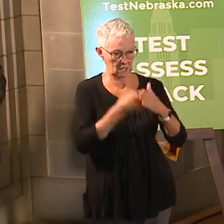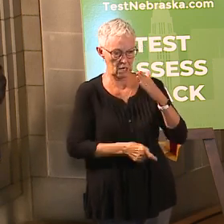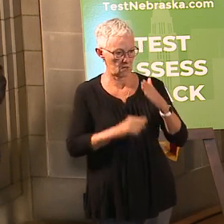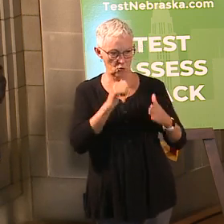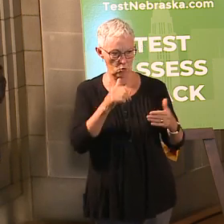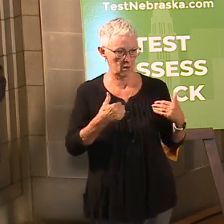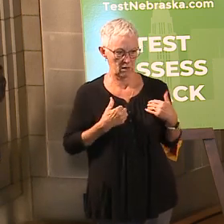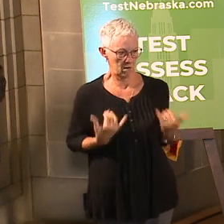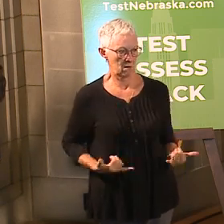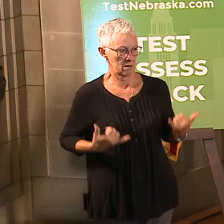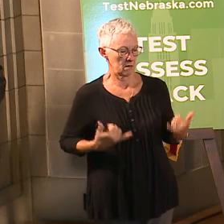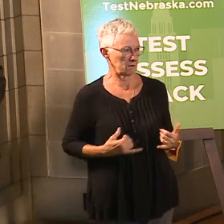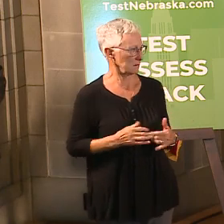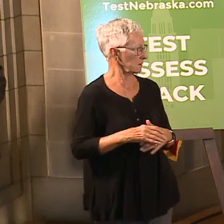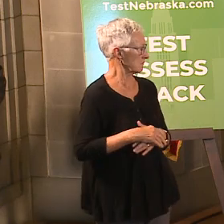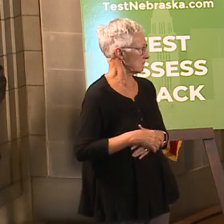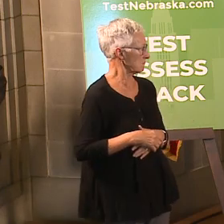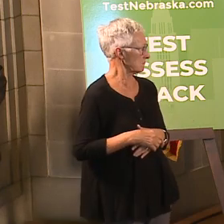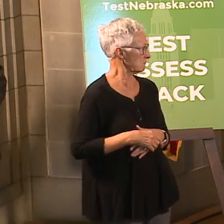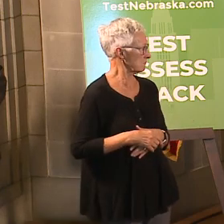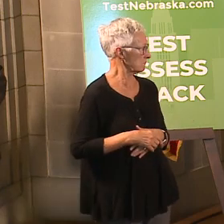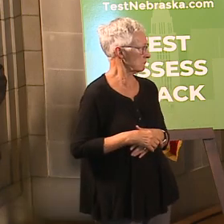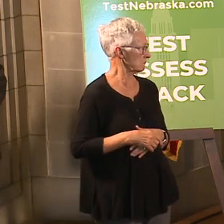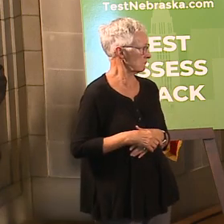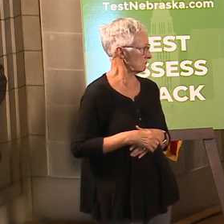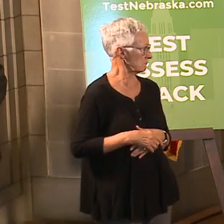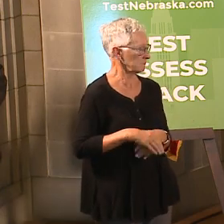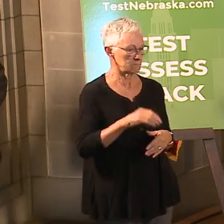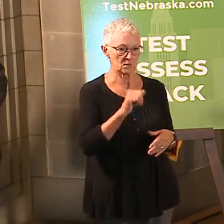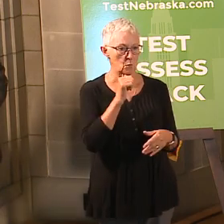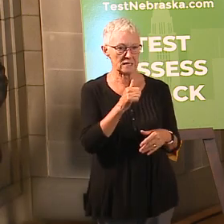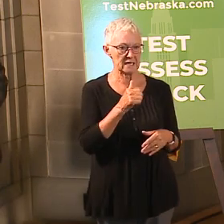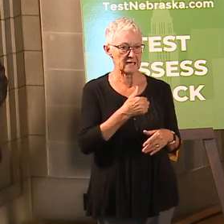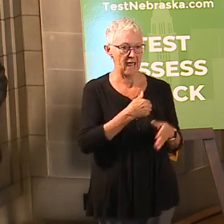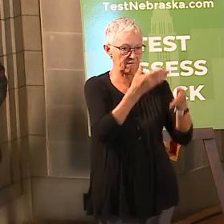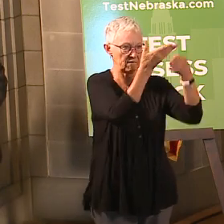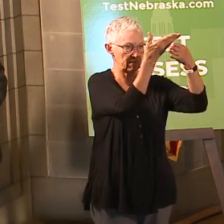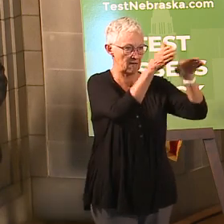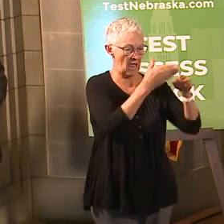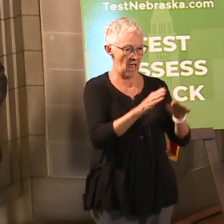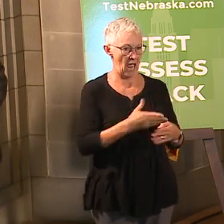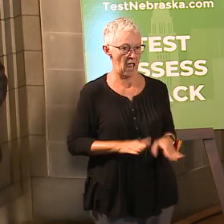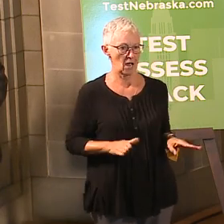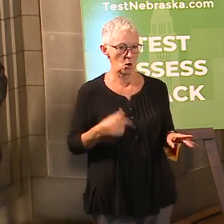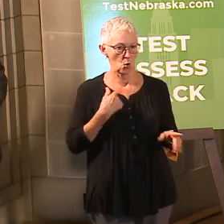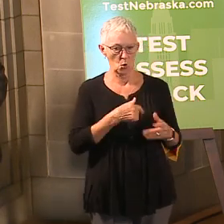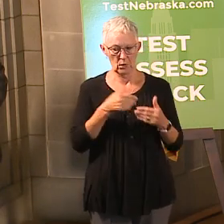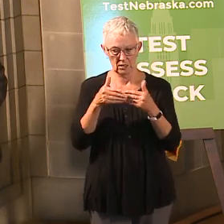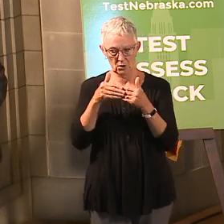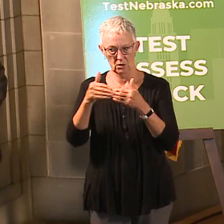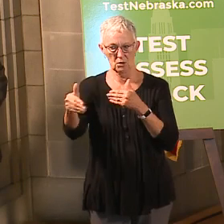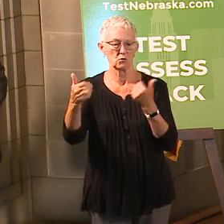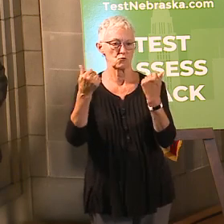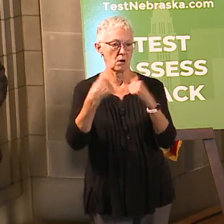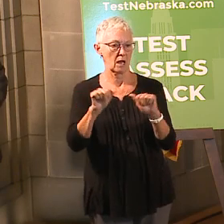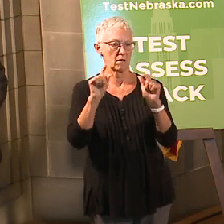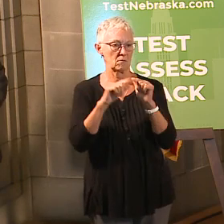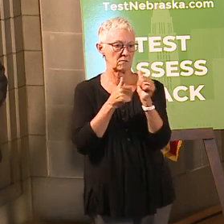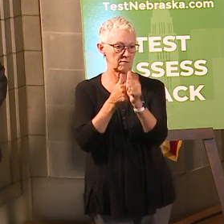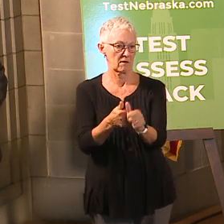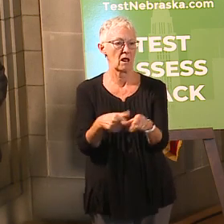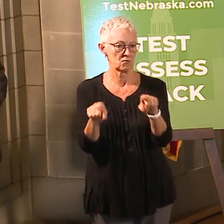off the top of that. We didn't break it down. We just have the total and then as we go forward, we're trying to stick to that same